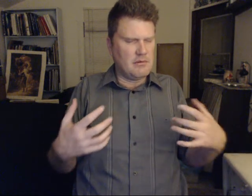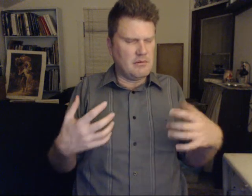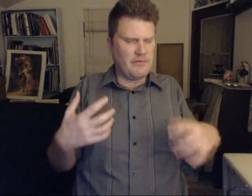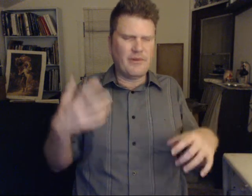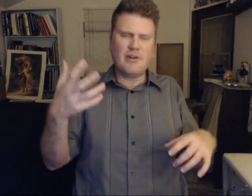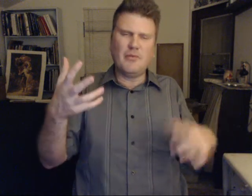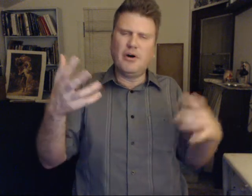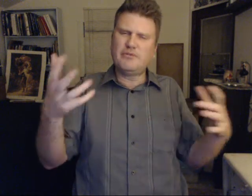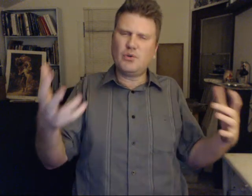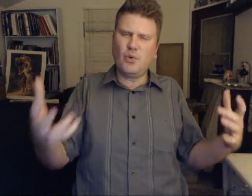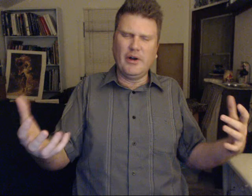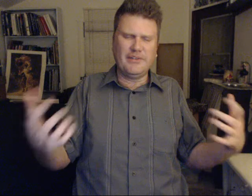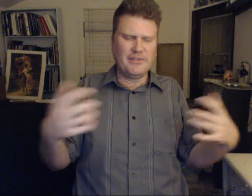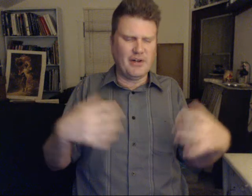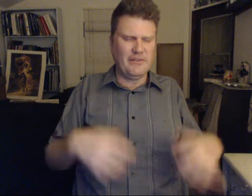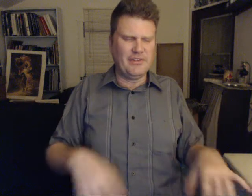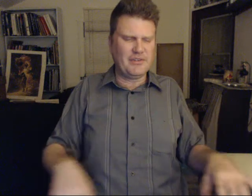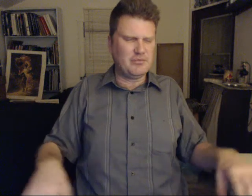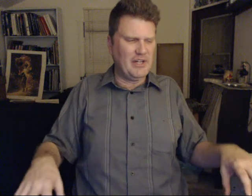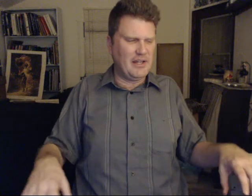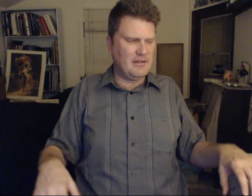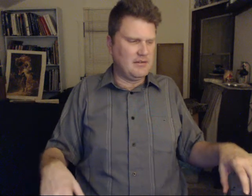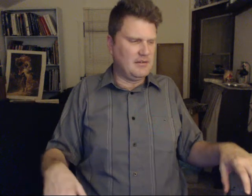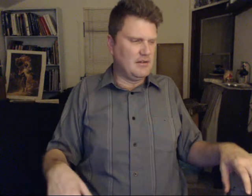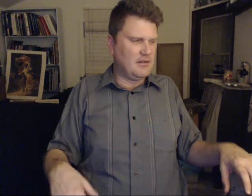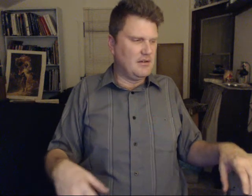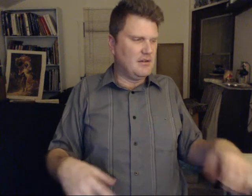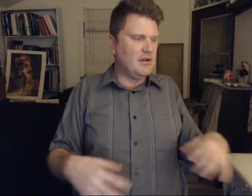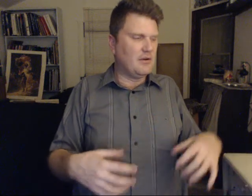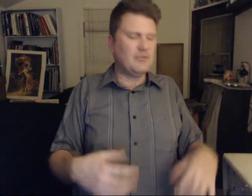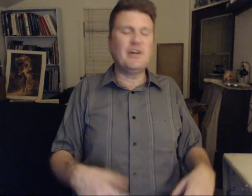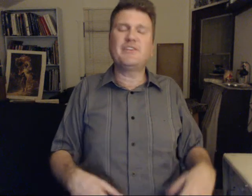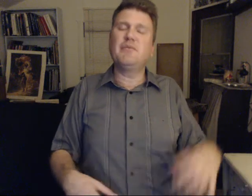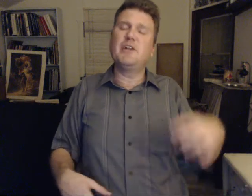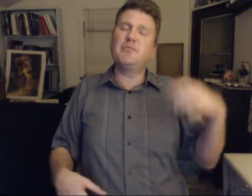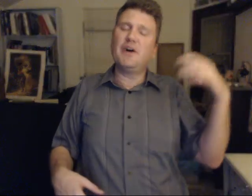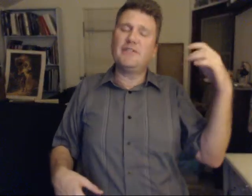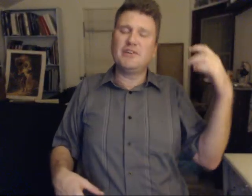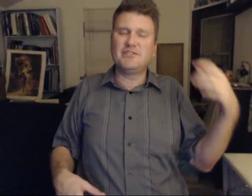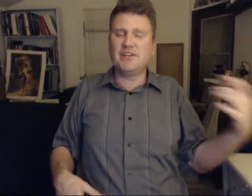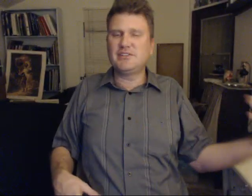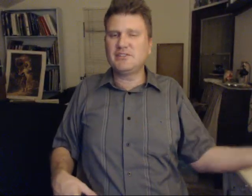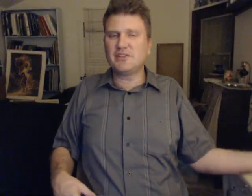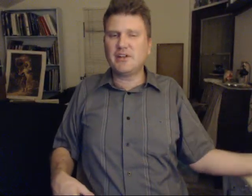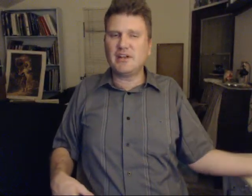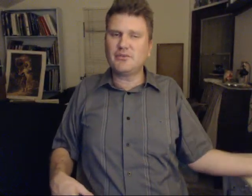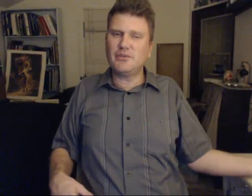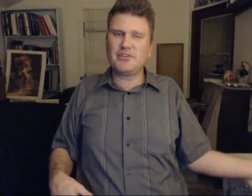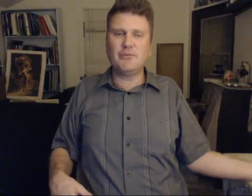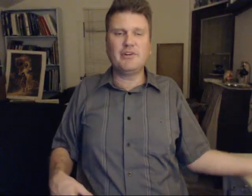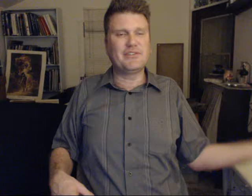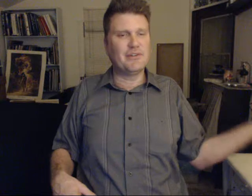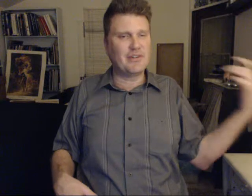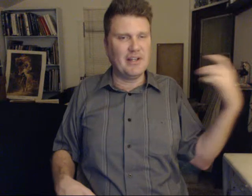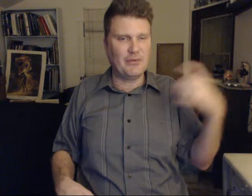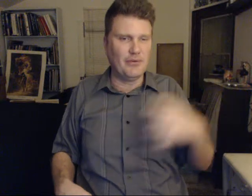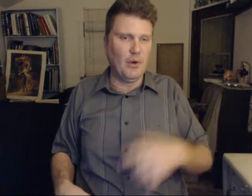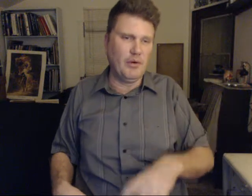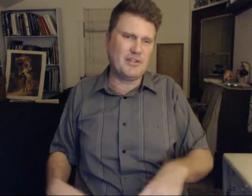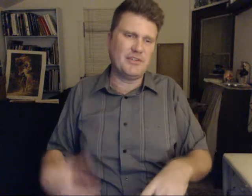Freedom of choice is on this planet. Realize that many put out the intentions to connect with someone, and still connect with no one, because there's